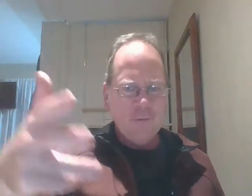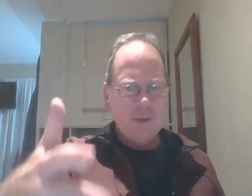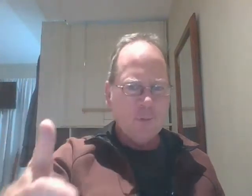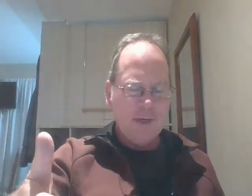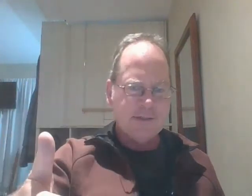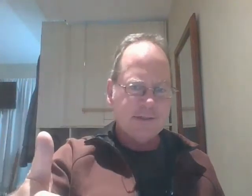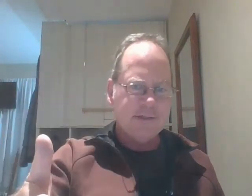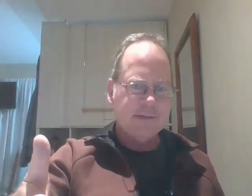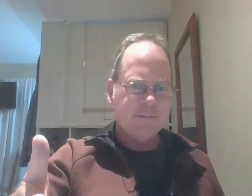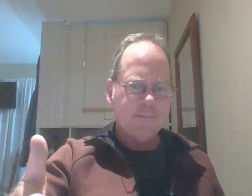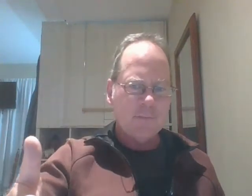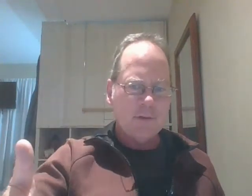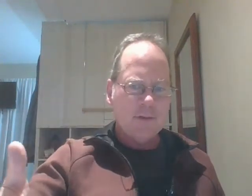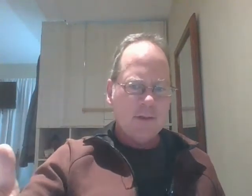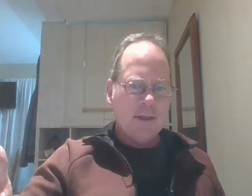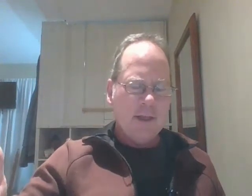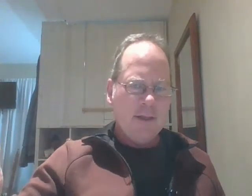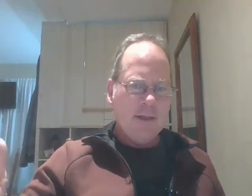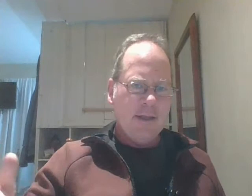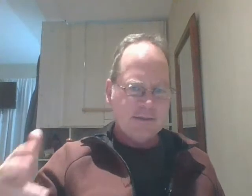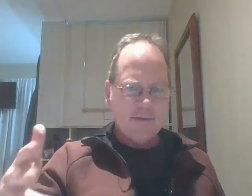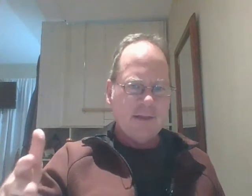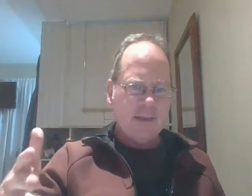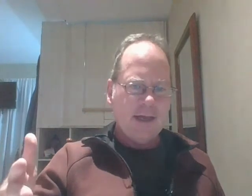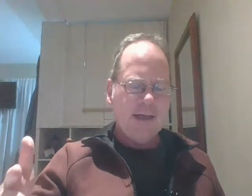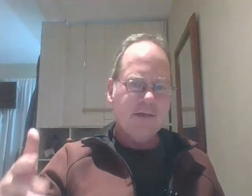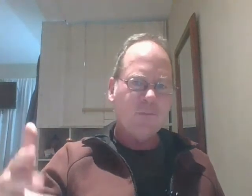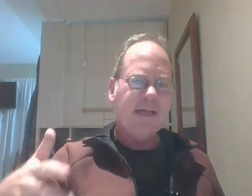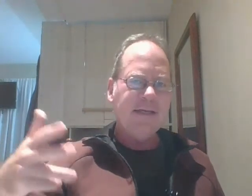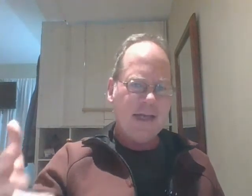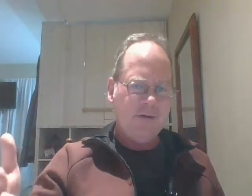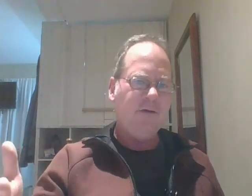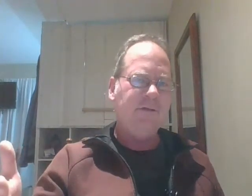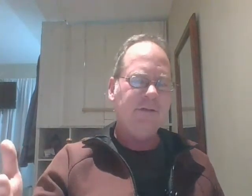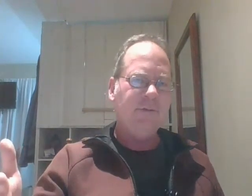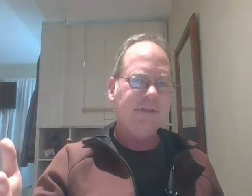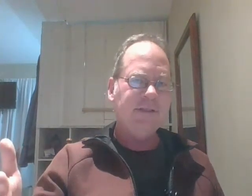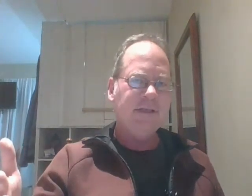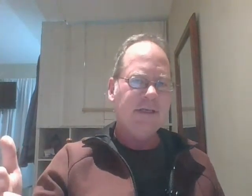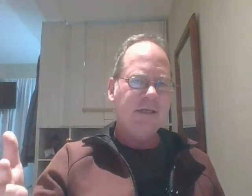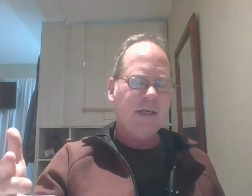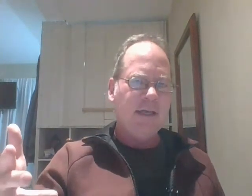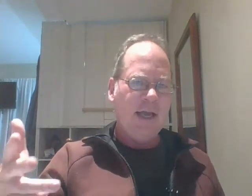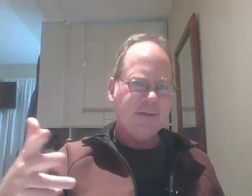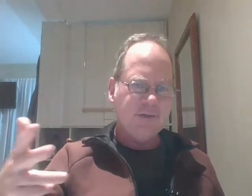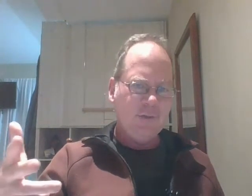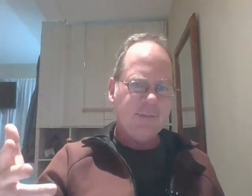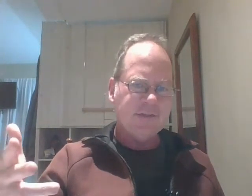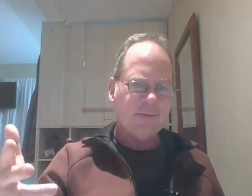witnesses and stuff like that here's what i did not know which i shouldn't really be surprised